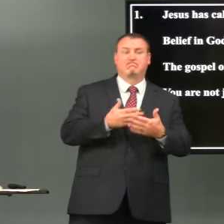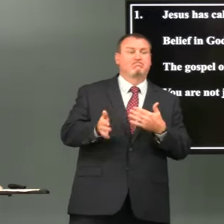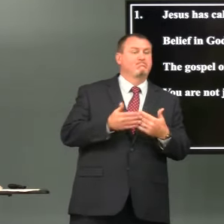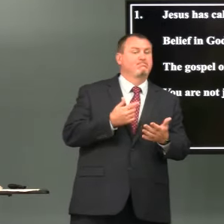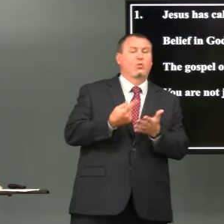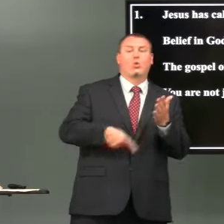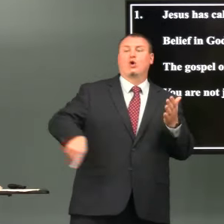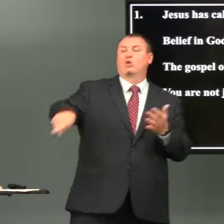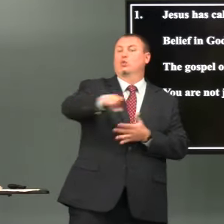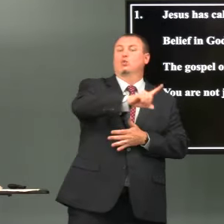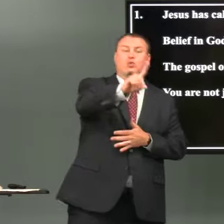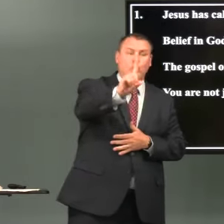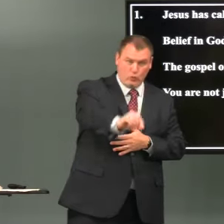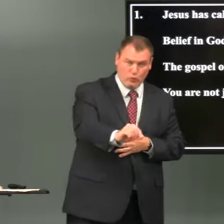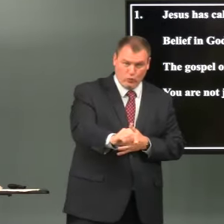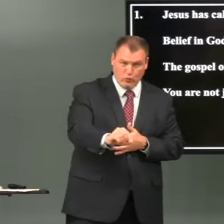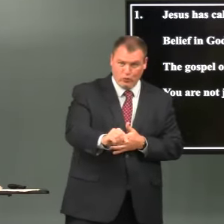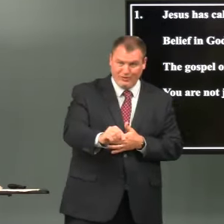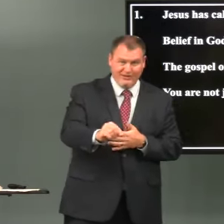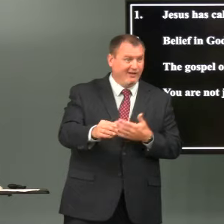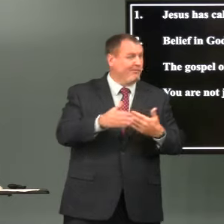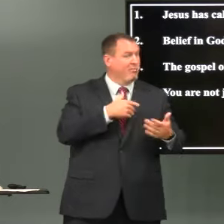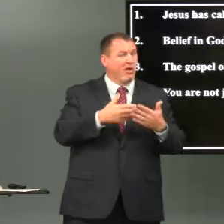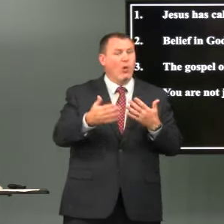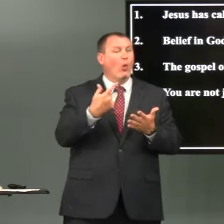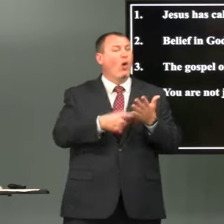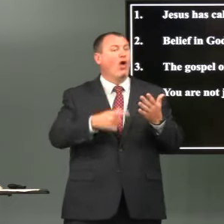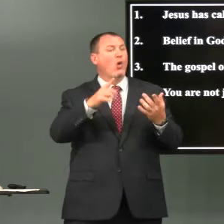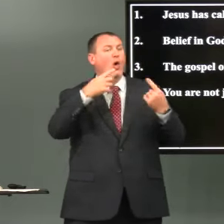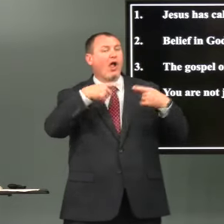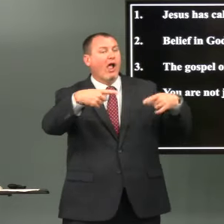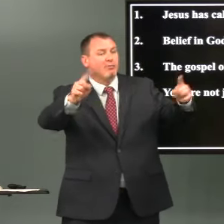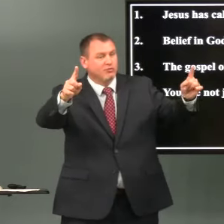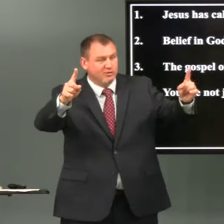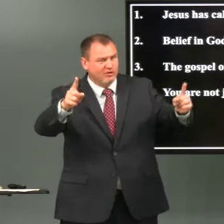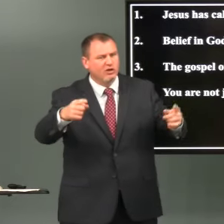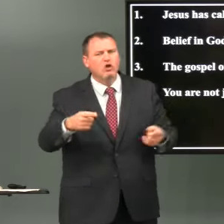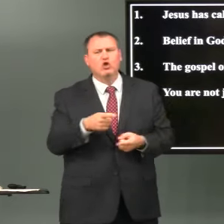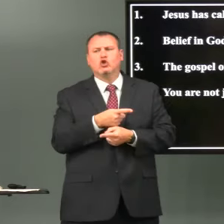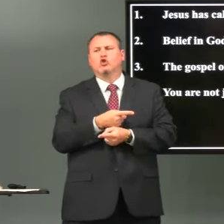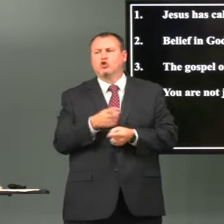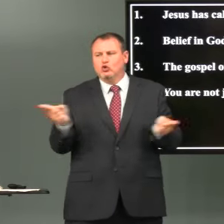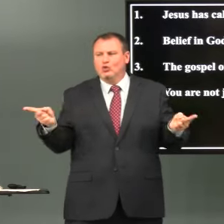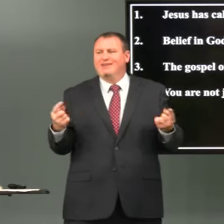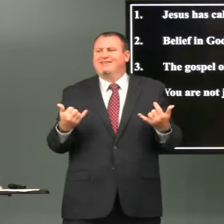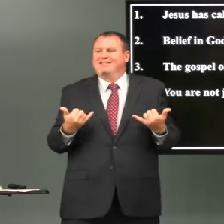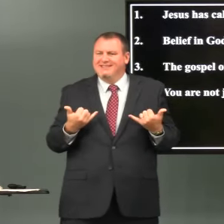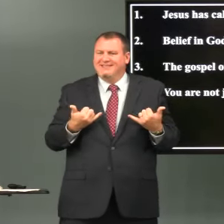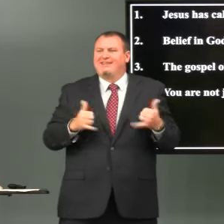it doesn't matter what you do what you say